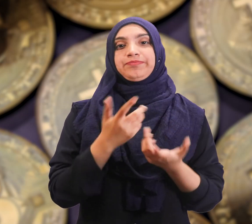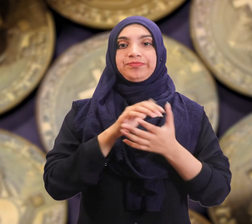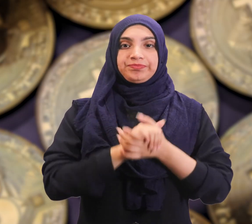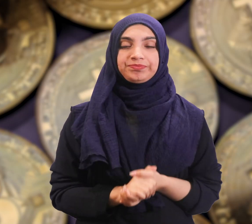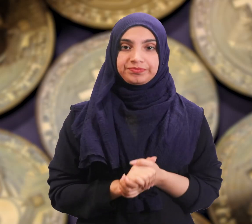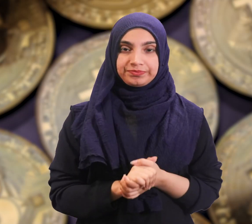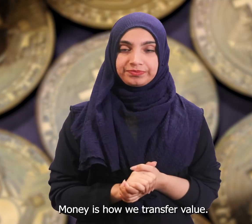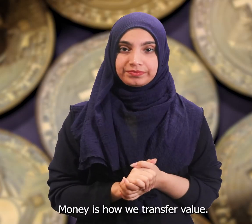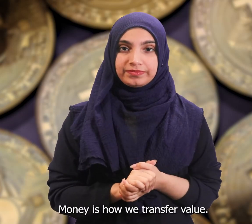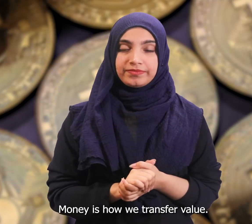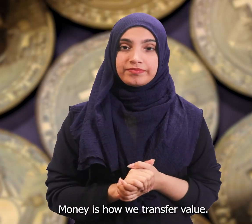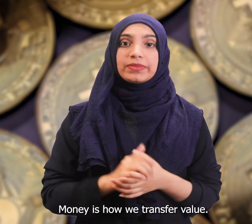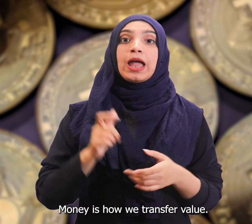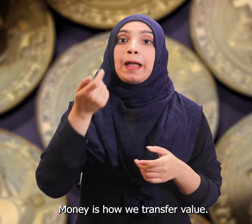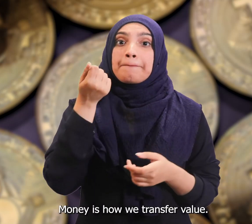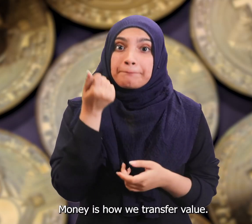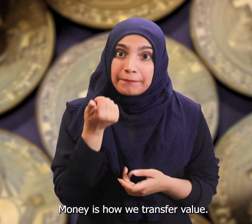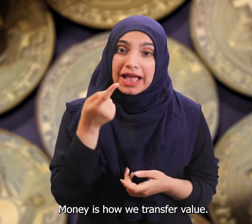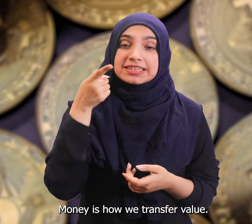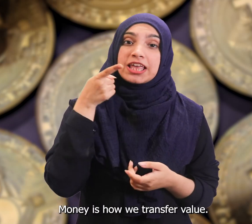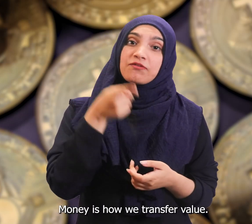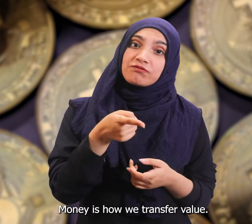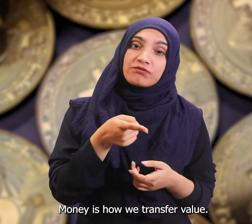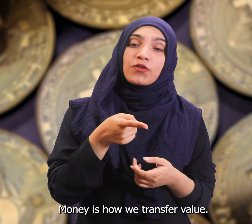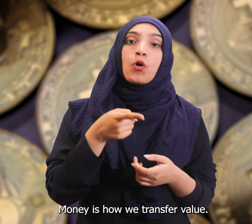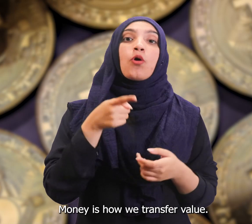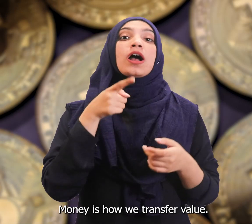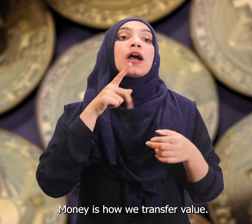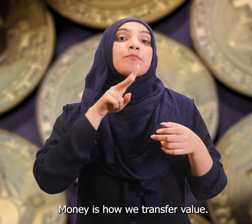Money is how we transfer value.